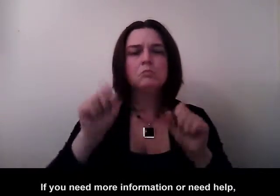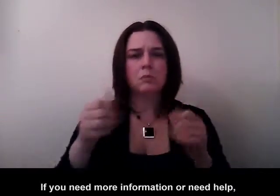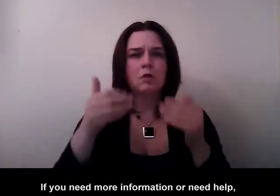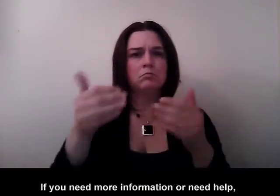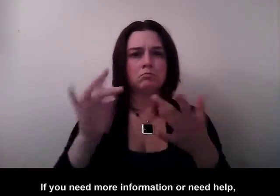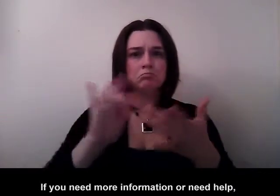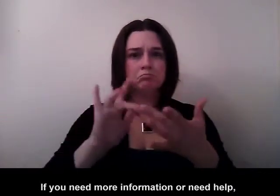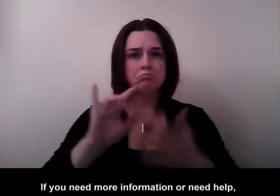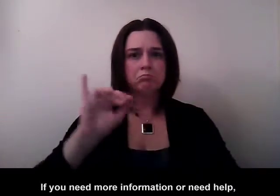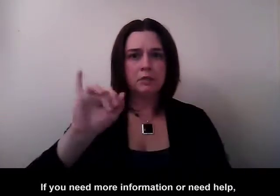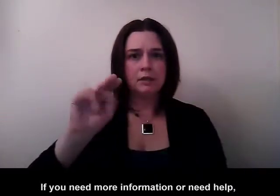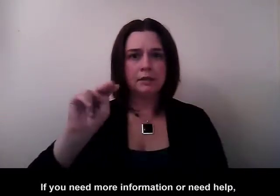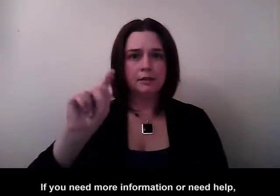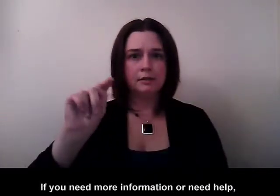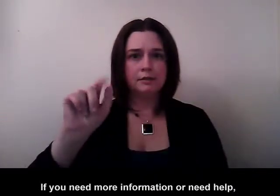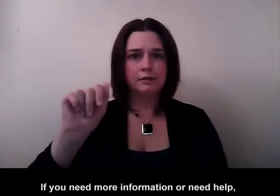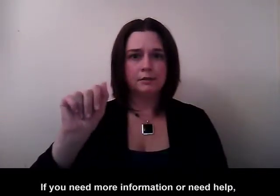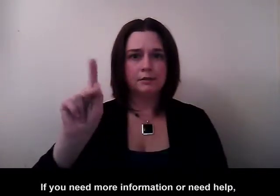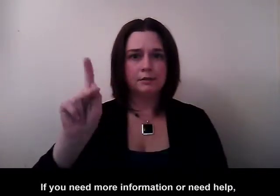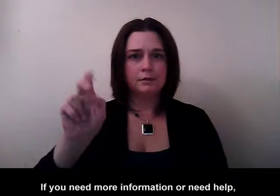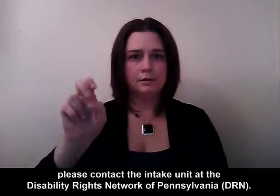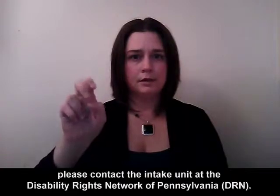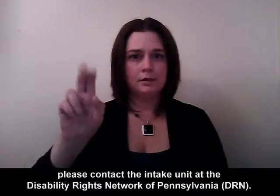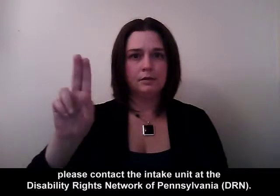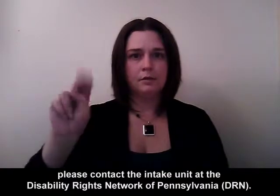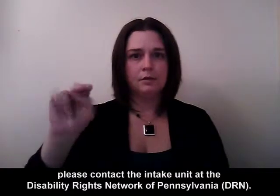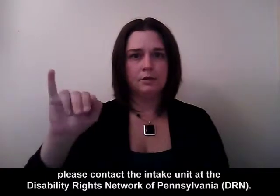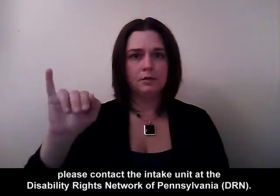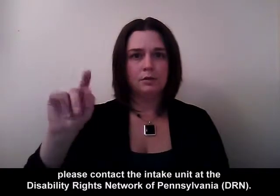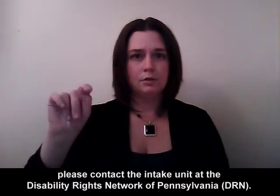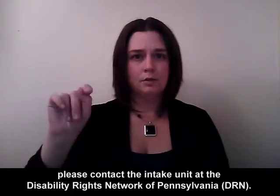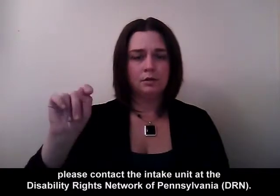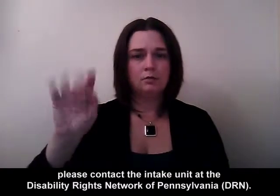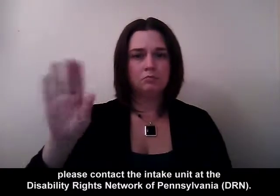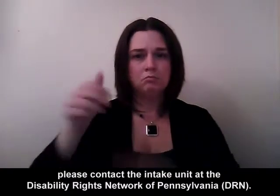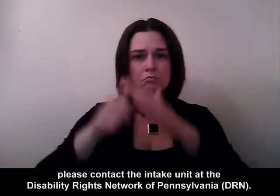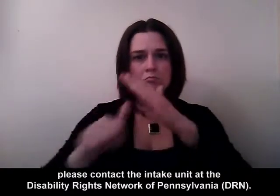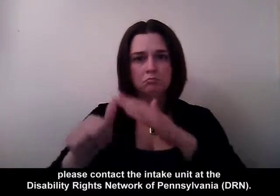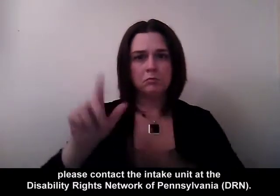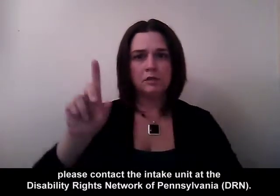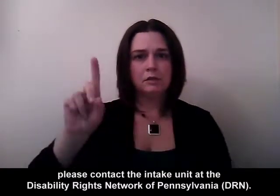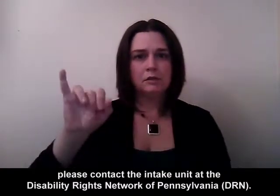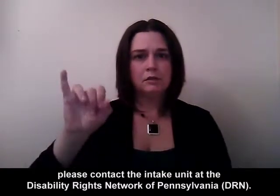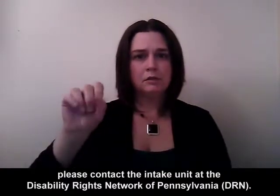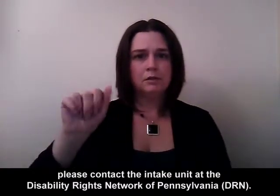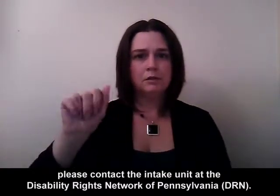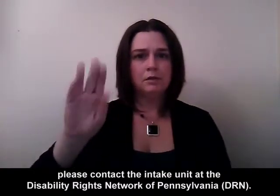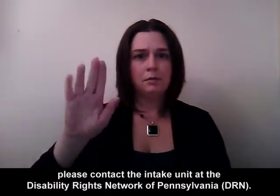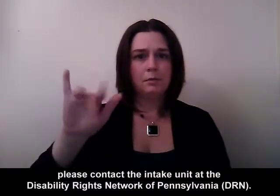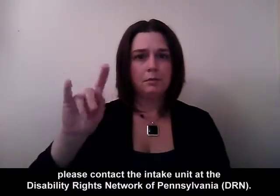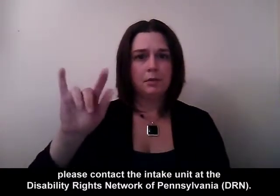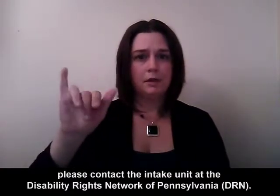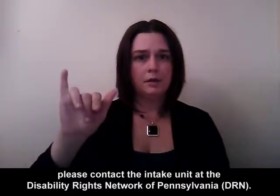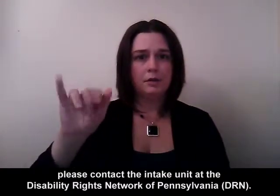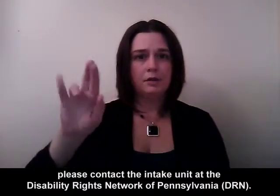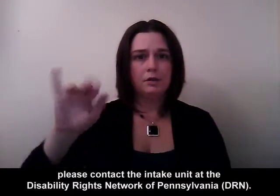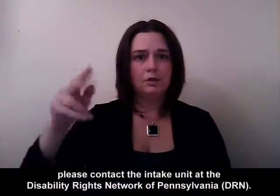If you need more information or need help, please contact the Intake Unit at the Disability Rights Network of Pennsylvania,